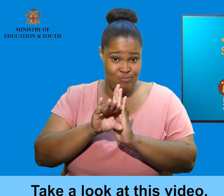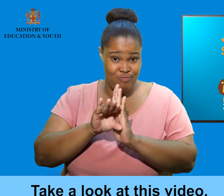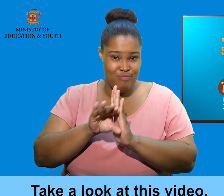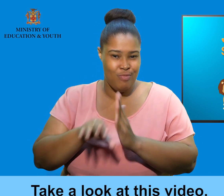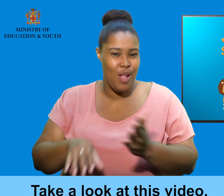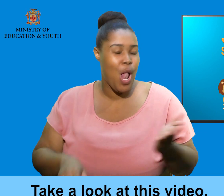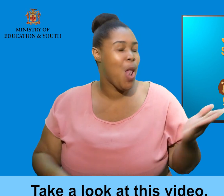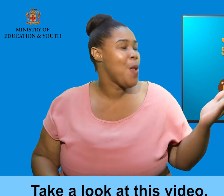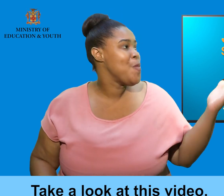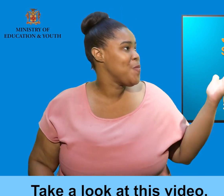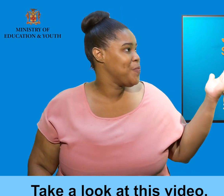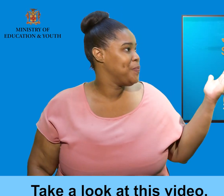Take a look at this video.